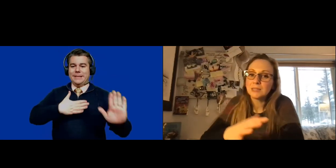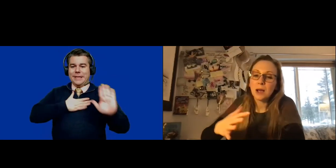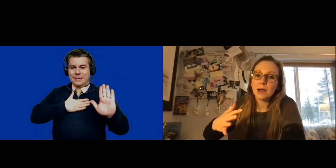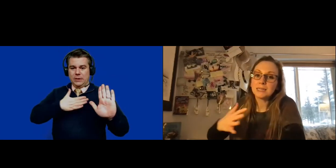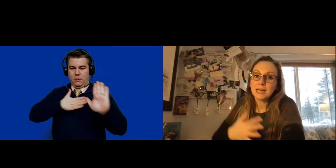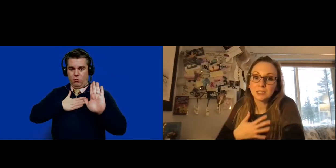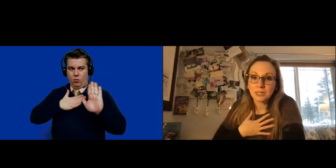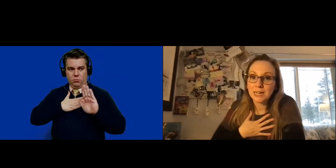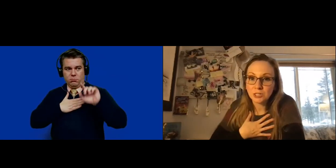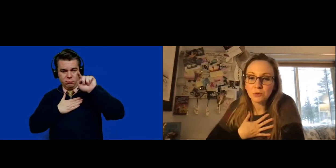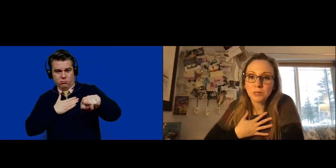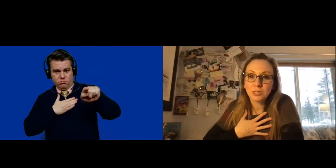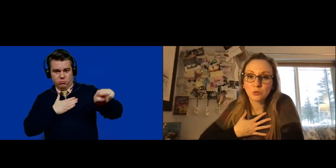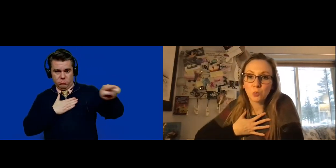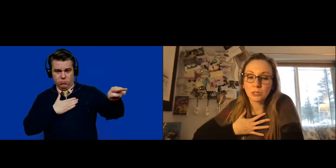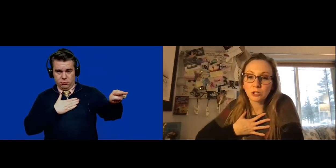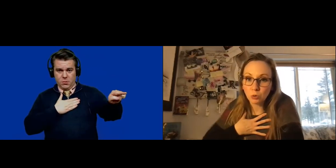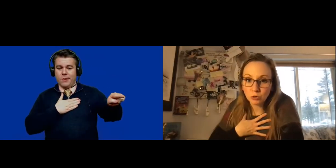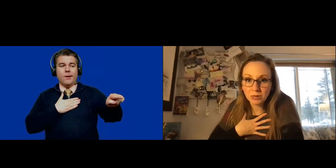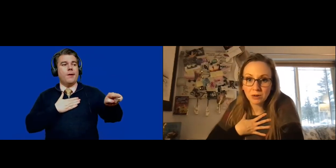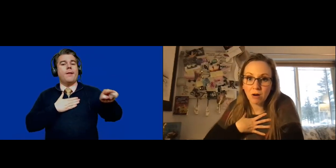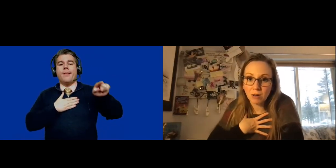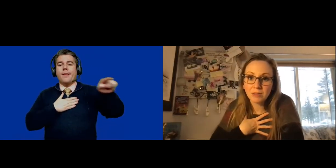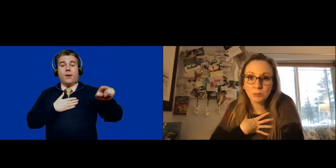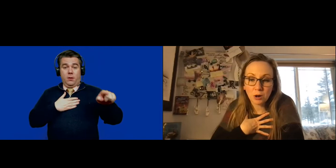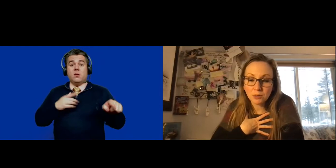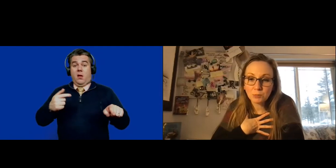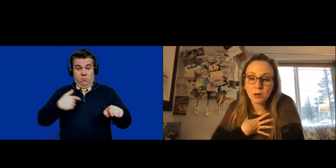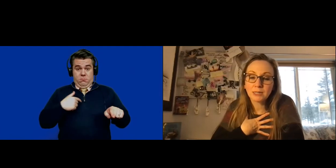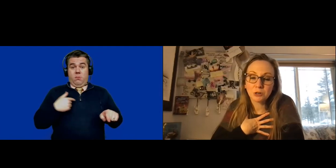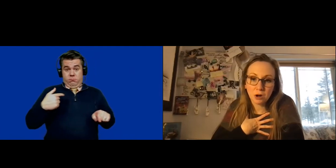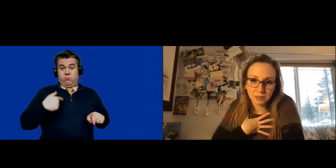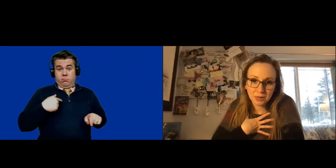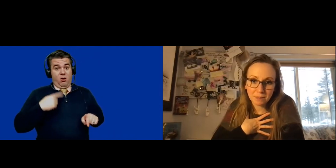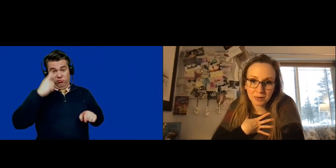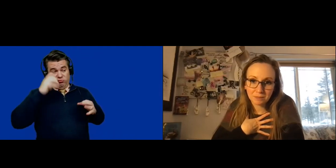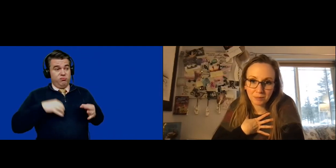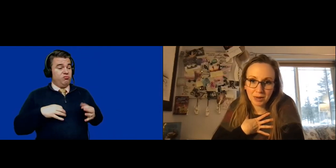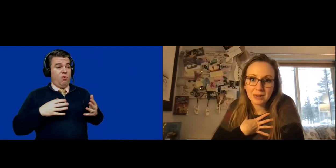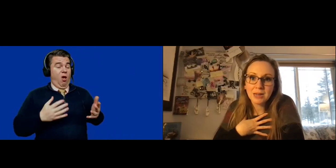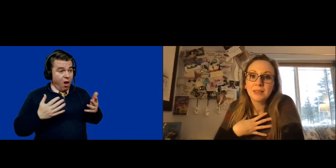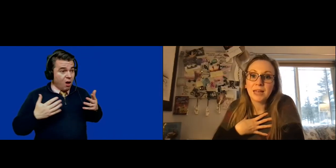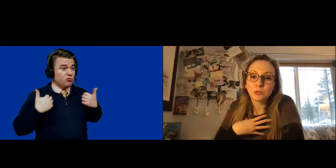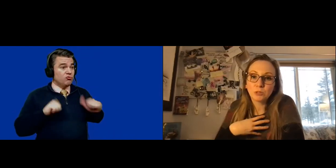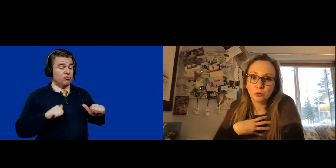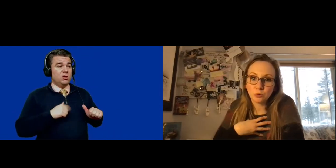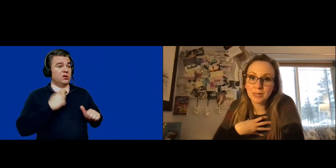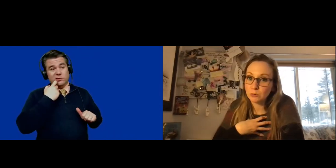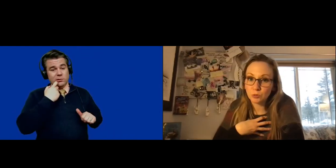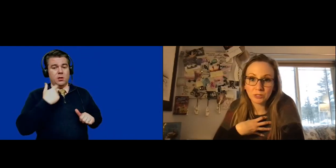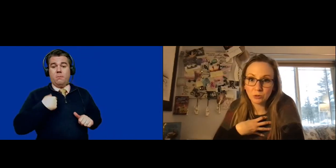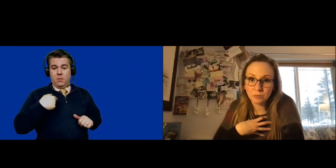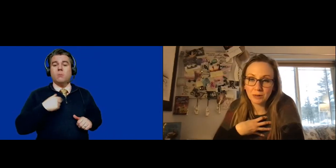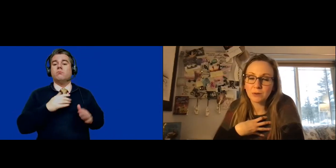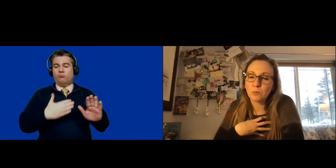Guys test a testimony is what sold me on this, on these products and on this company. Okay. That's what sold